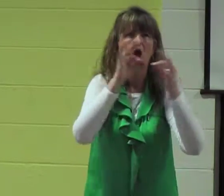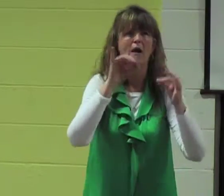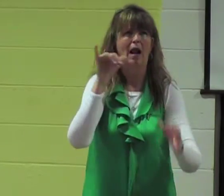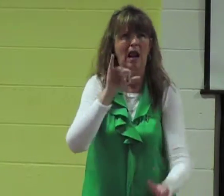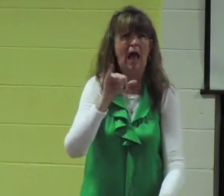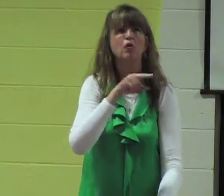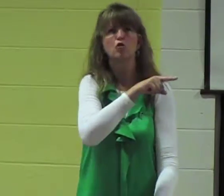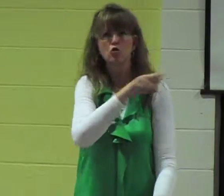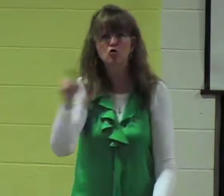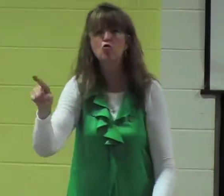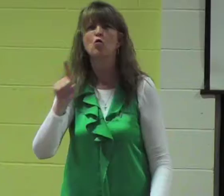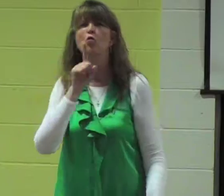man